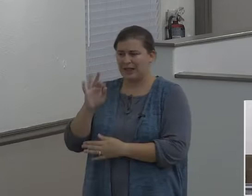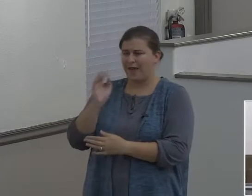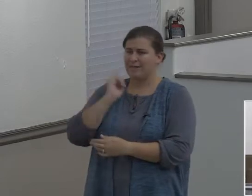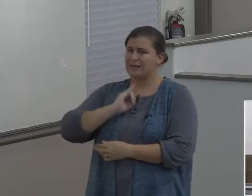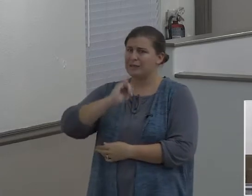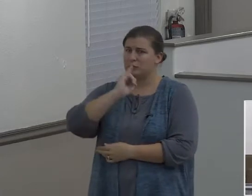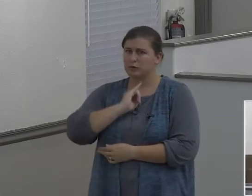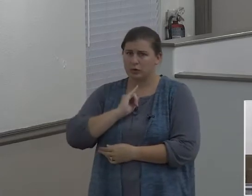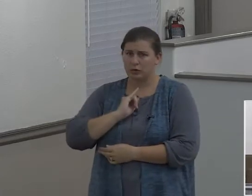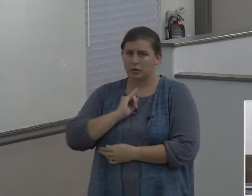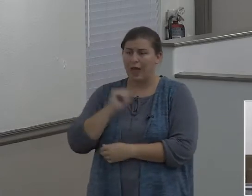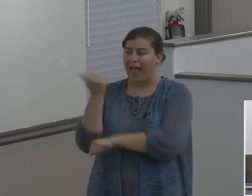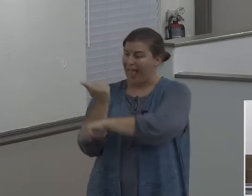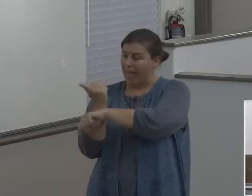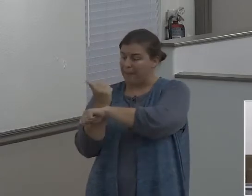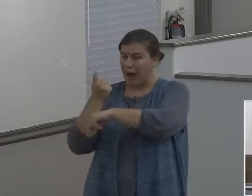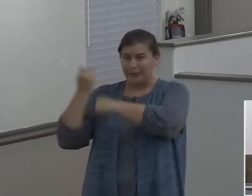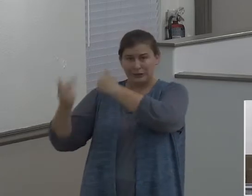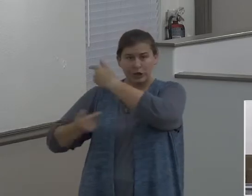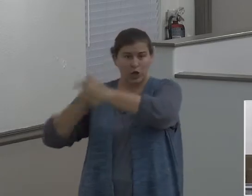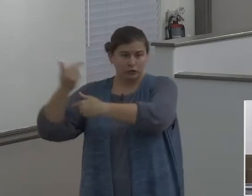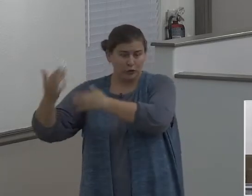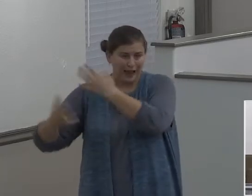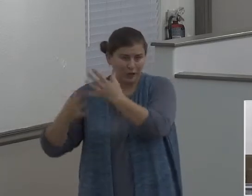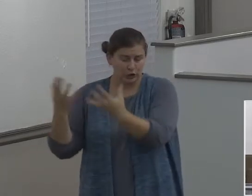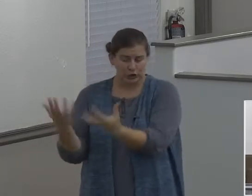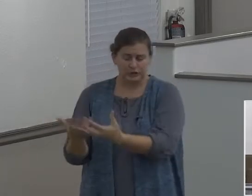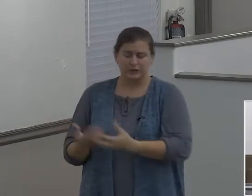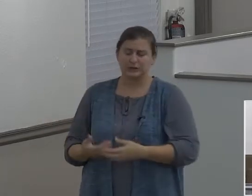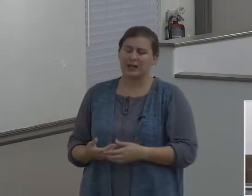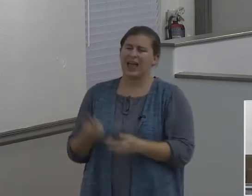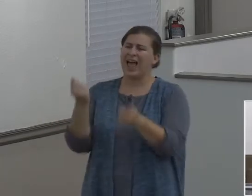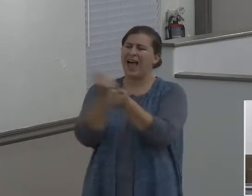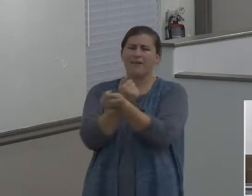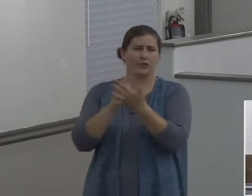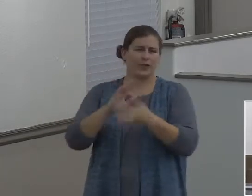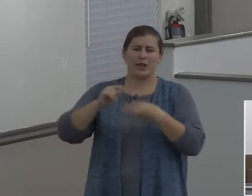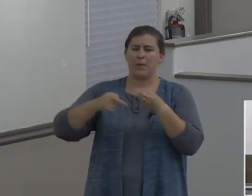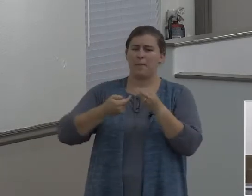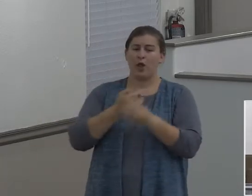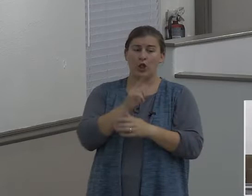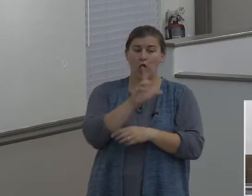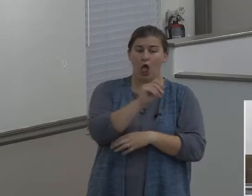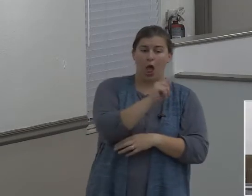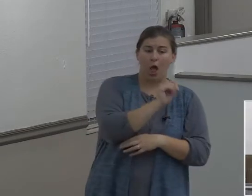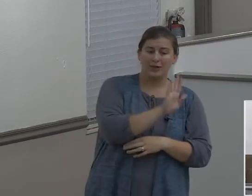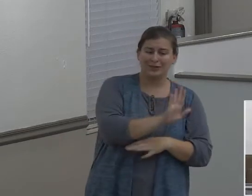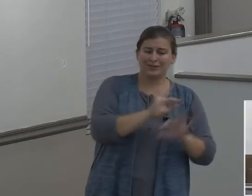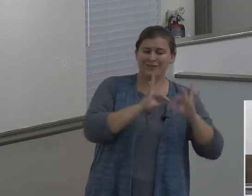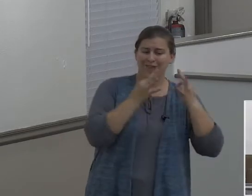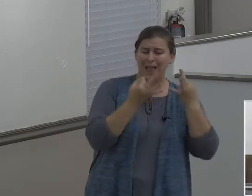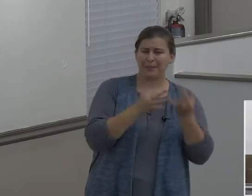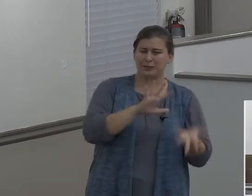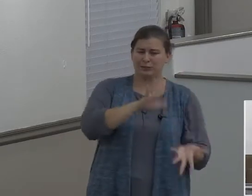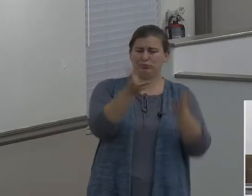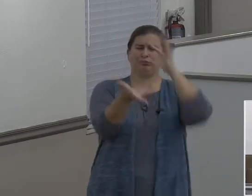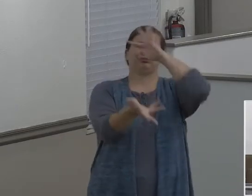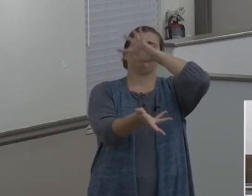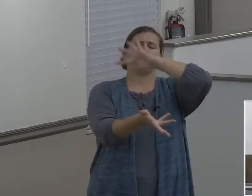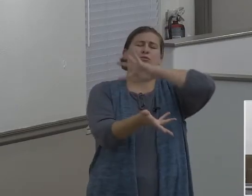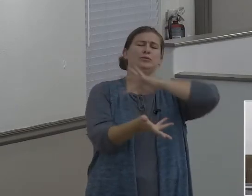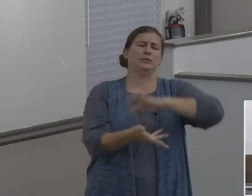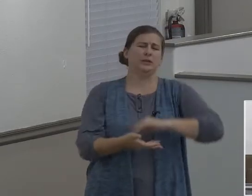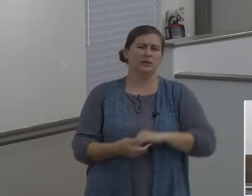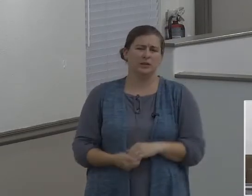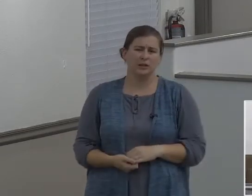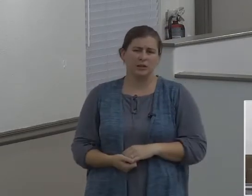Yeah, so everything about this just went into the cesspool, didn't it? You know, the